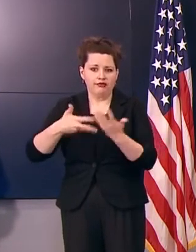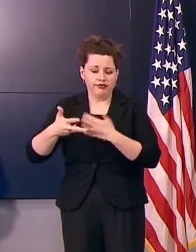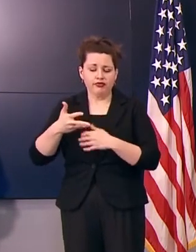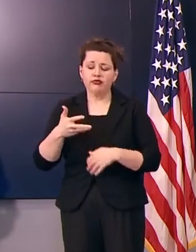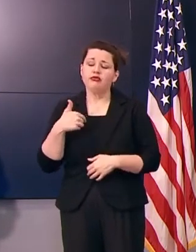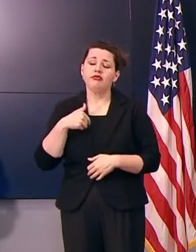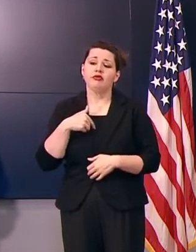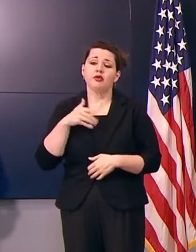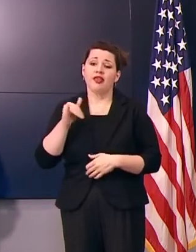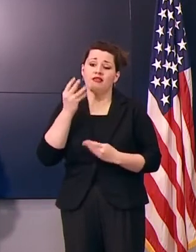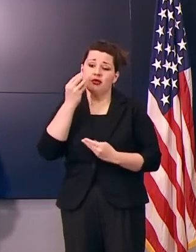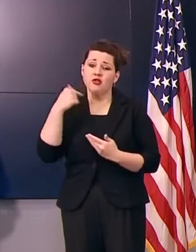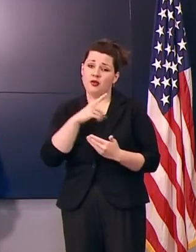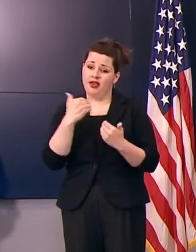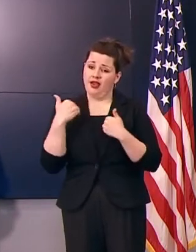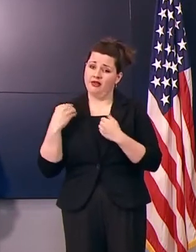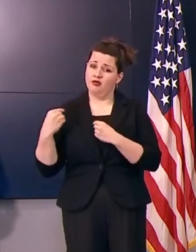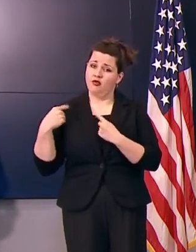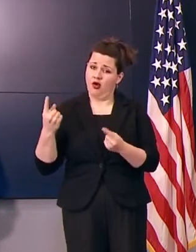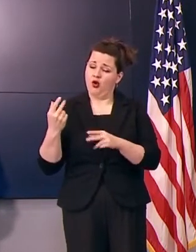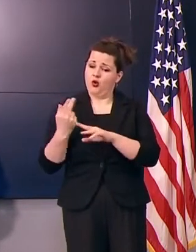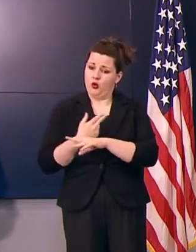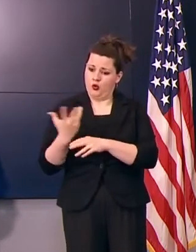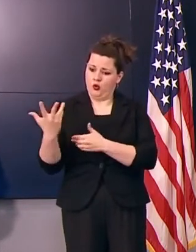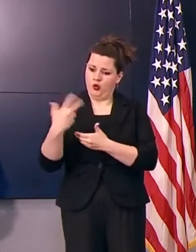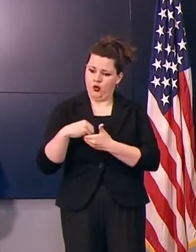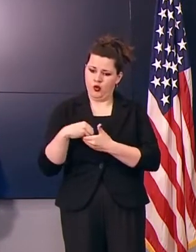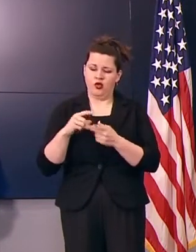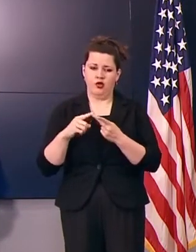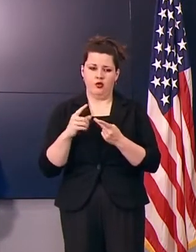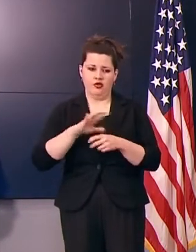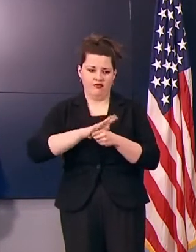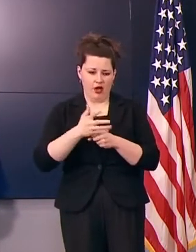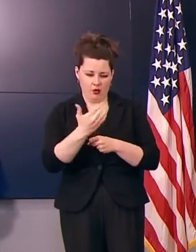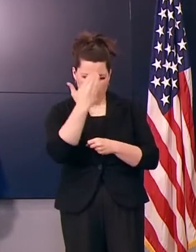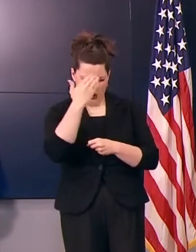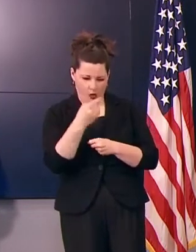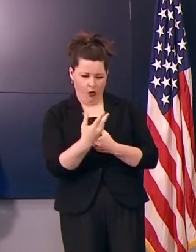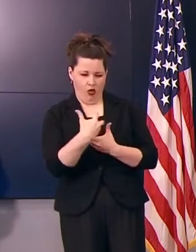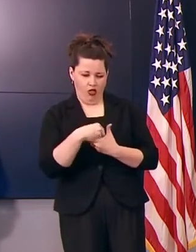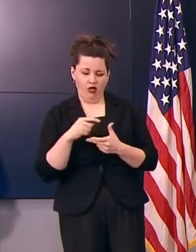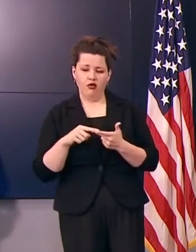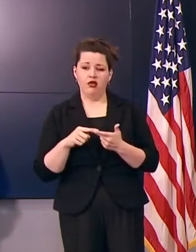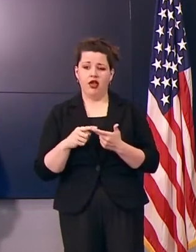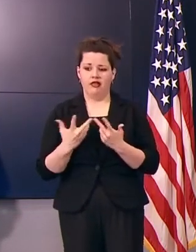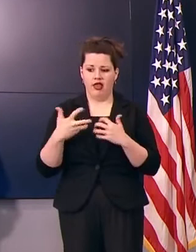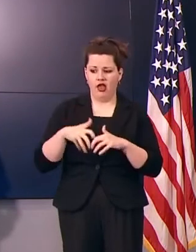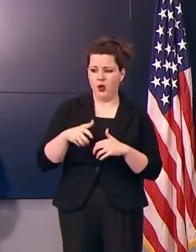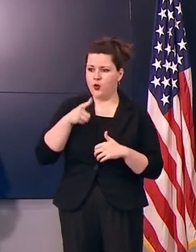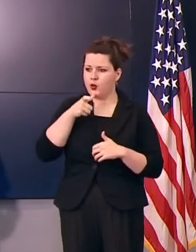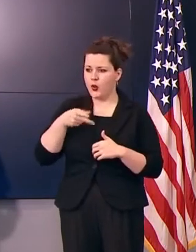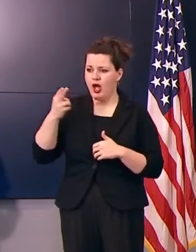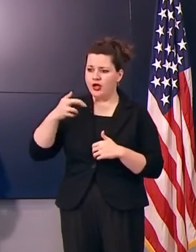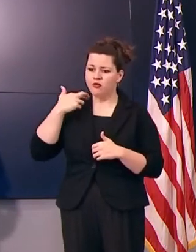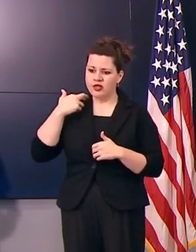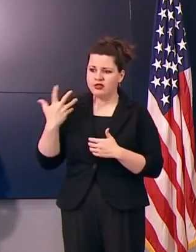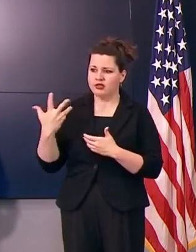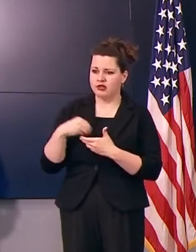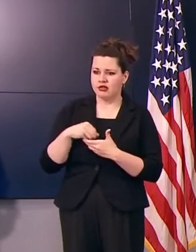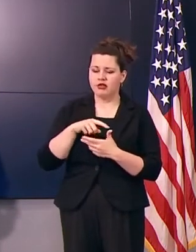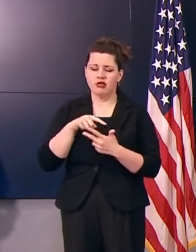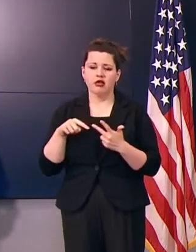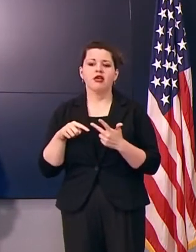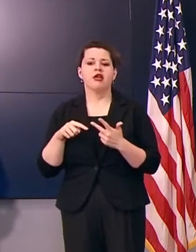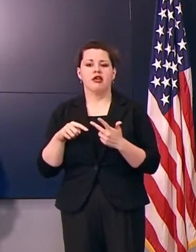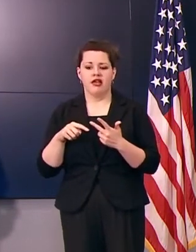we have so far and what we know about the virus and how it behaves, we integrate that with what we know about who's at highest risk, and that